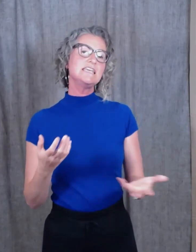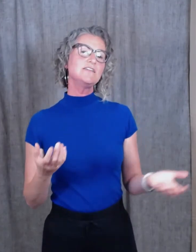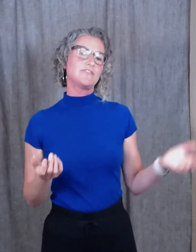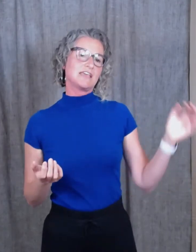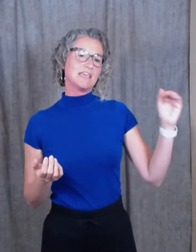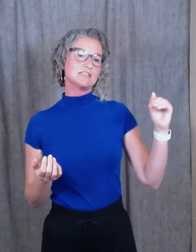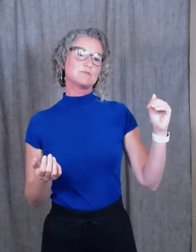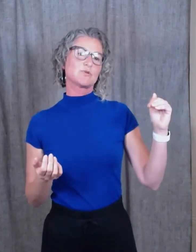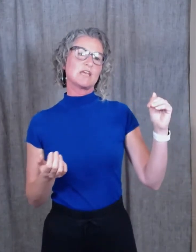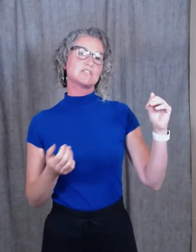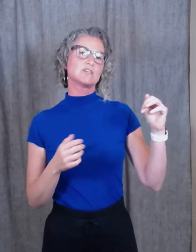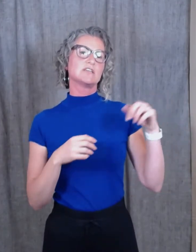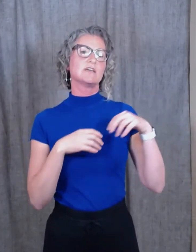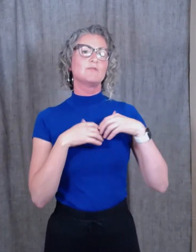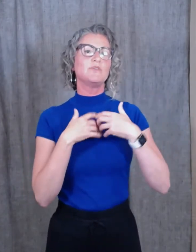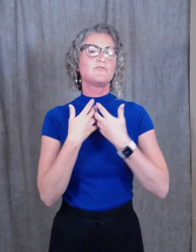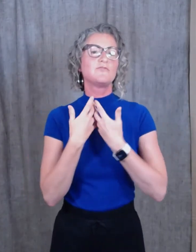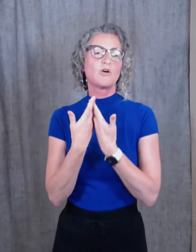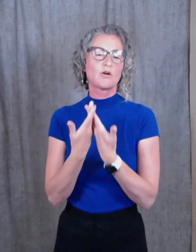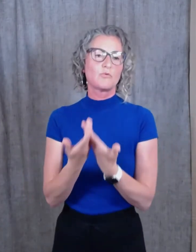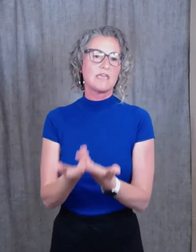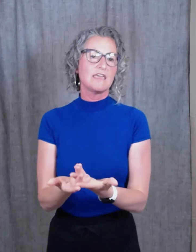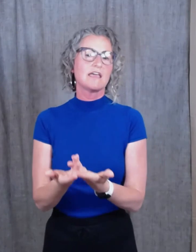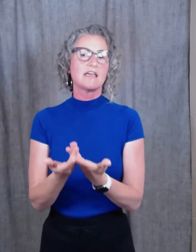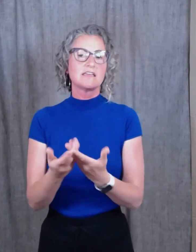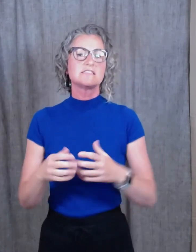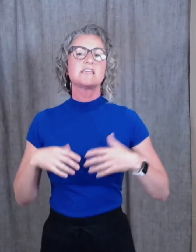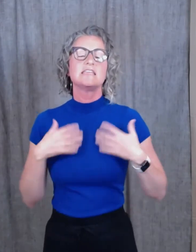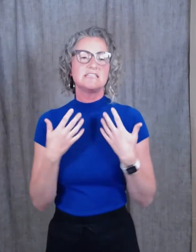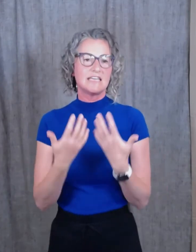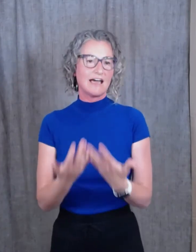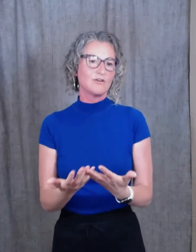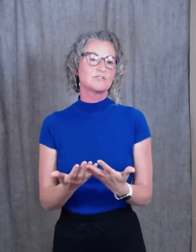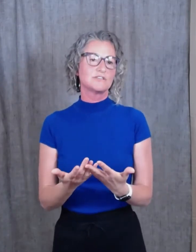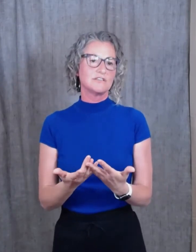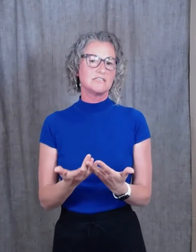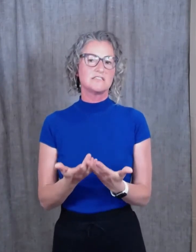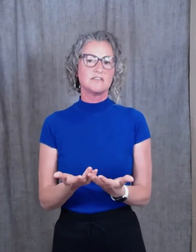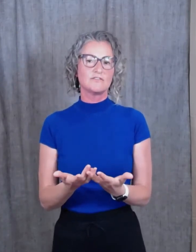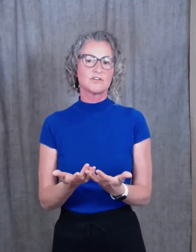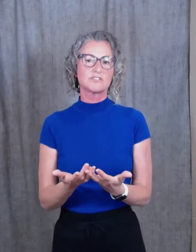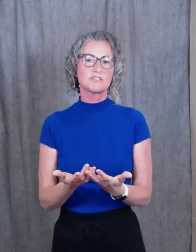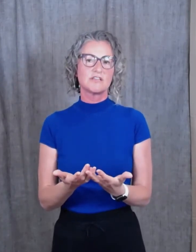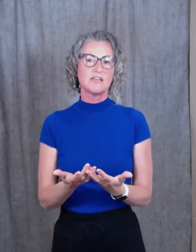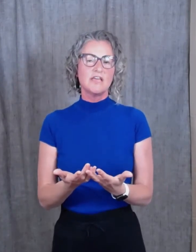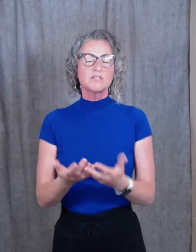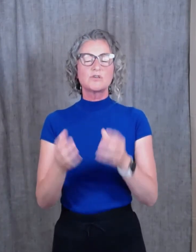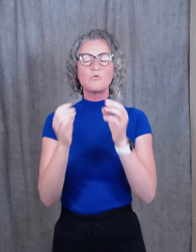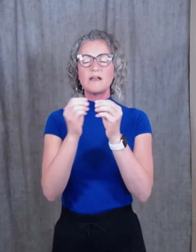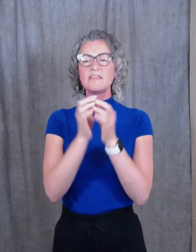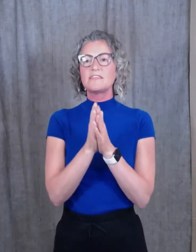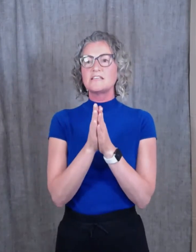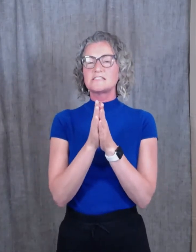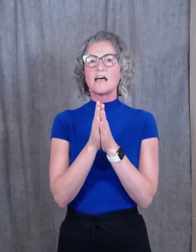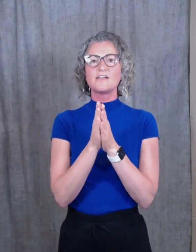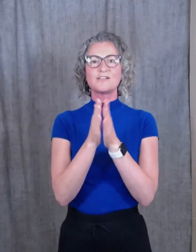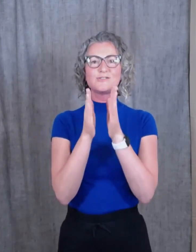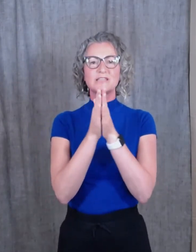receiving inspiration before we send it out into the universe. So one of the things that I'll do a little